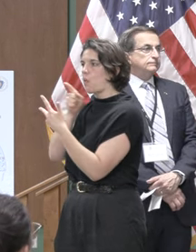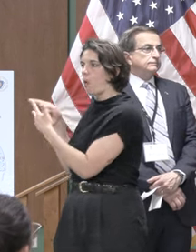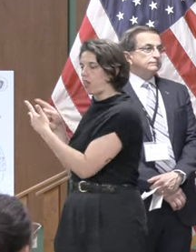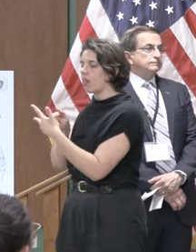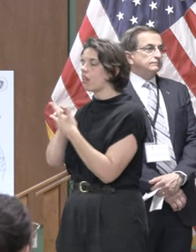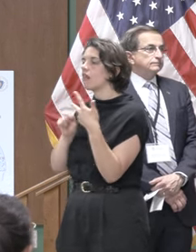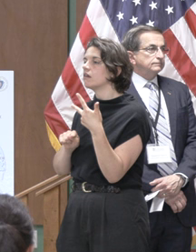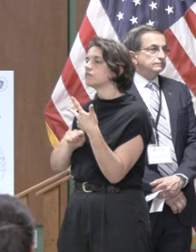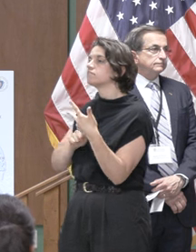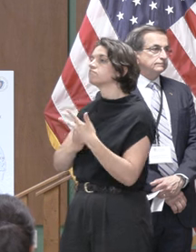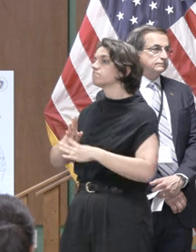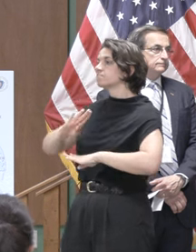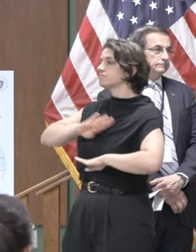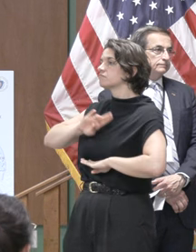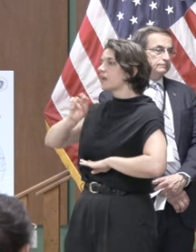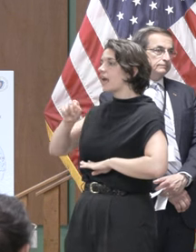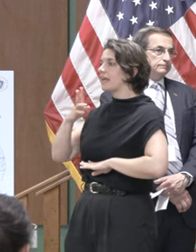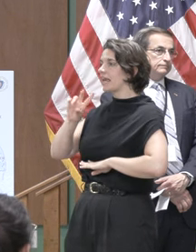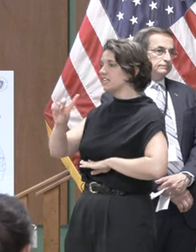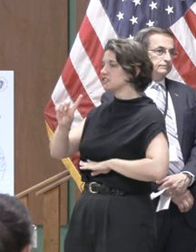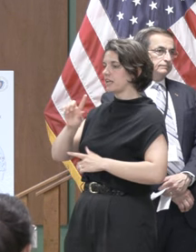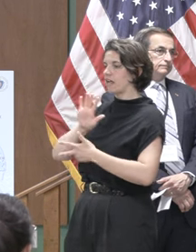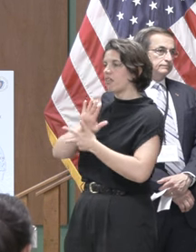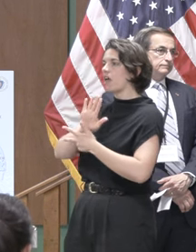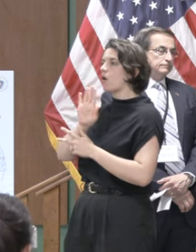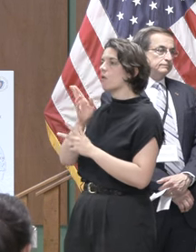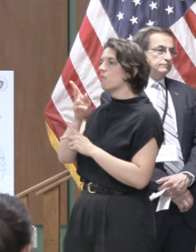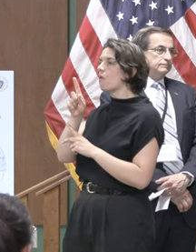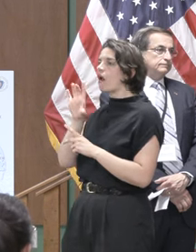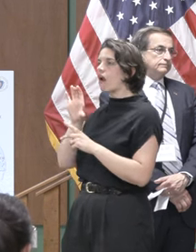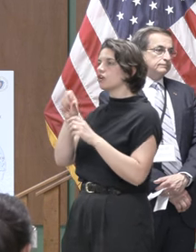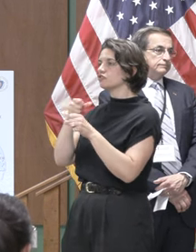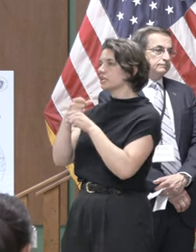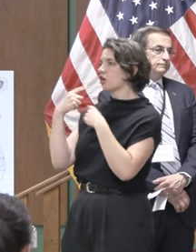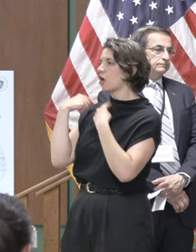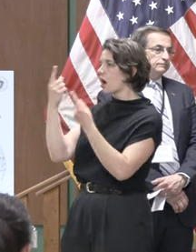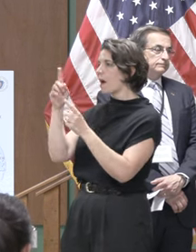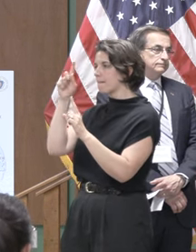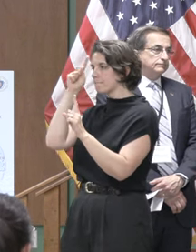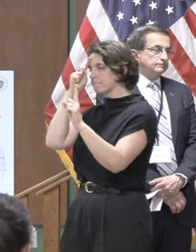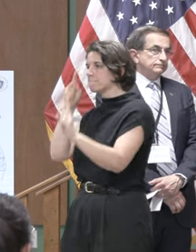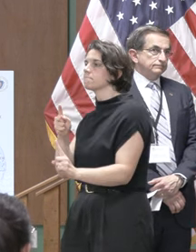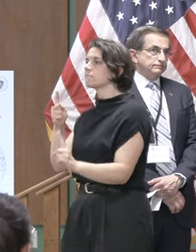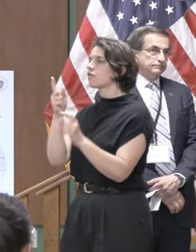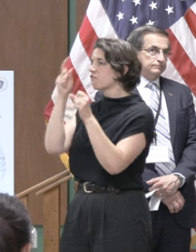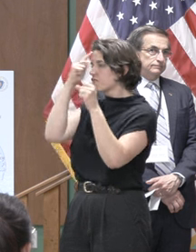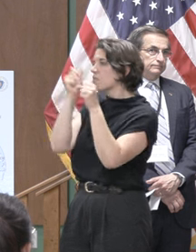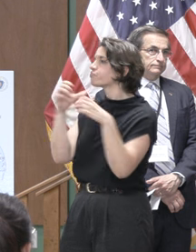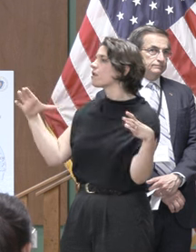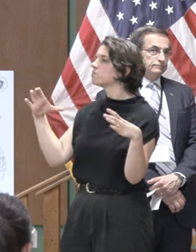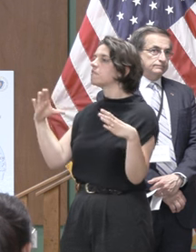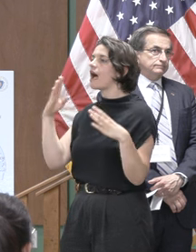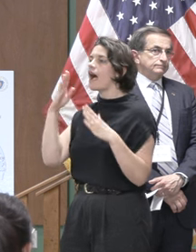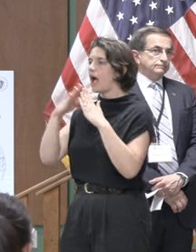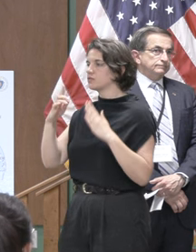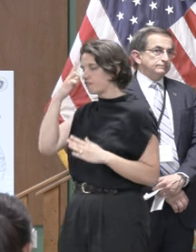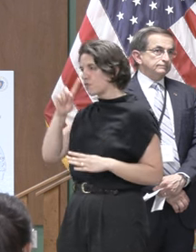fulfills new england homes 100 year mission to serve and expand much needed housing for the deaf community